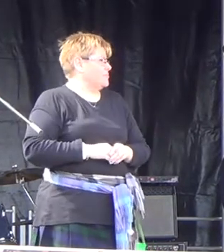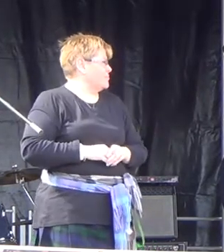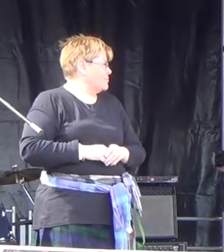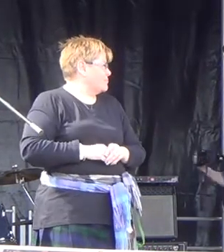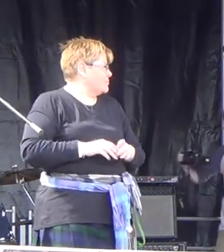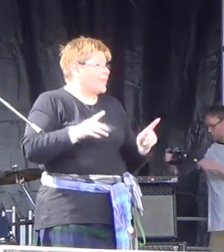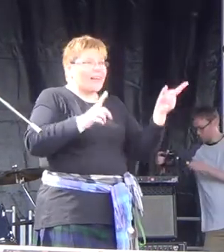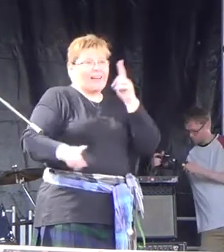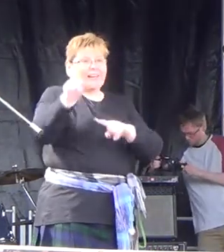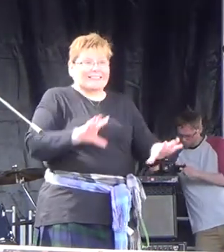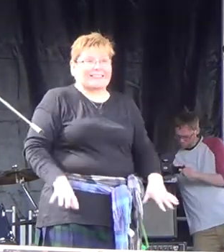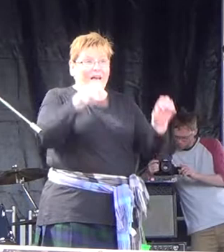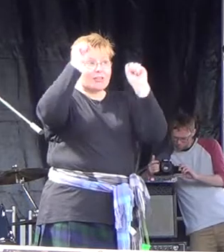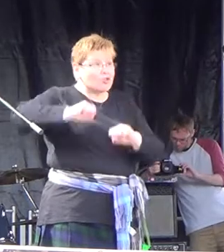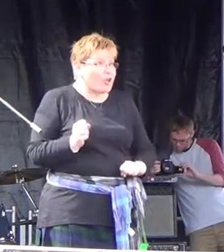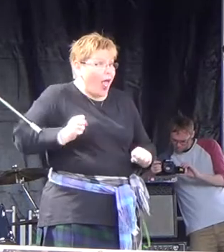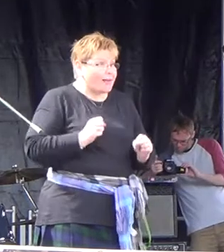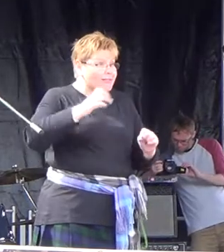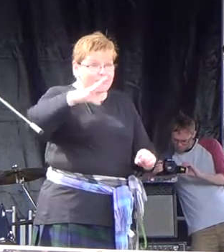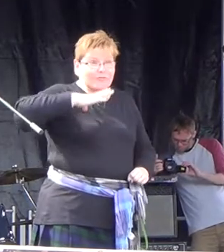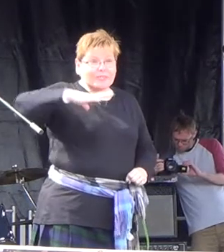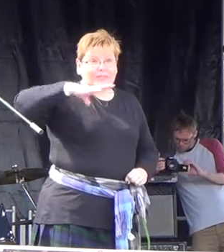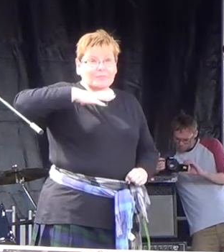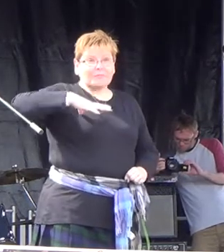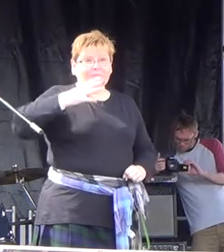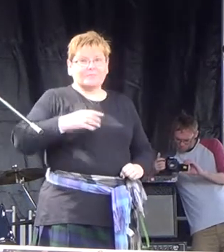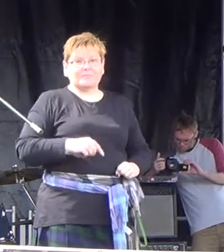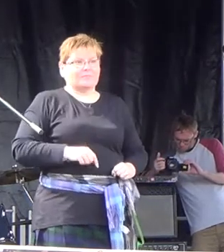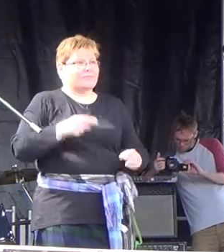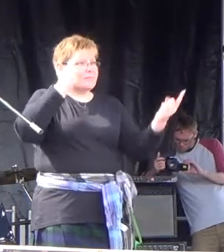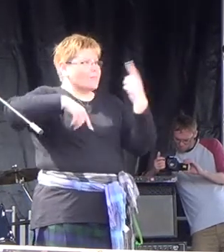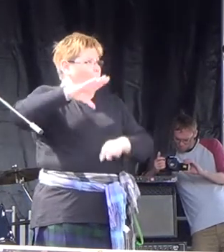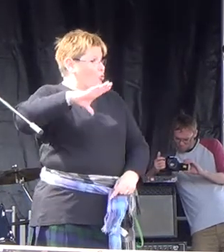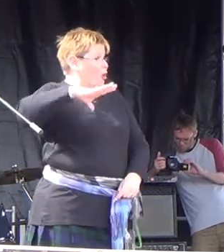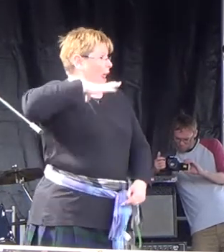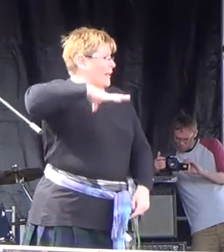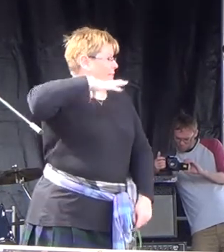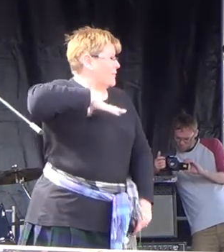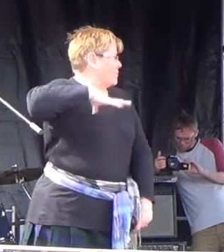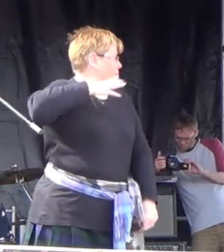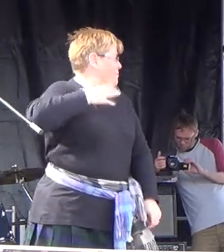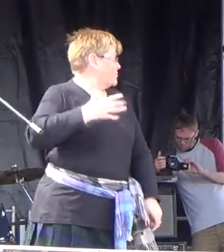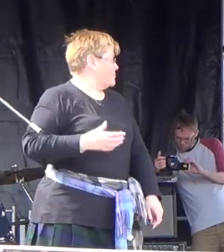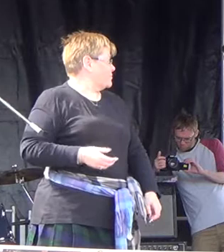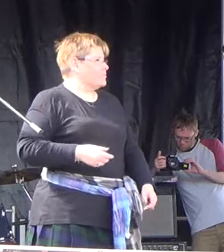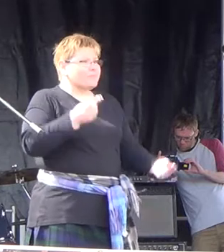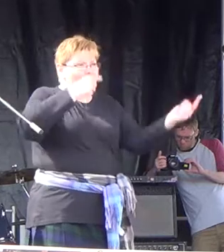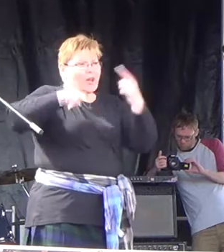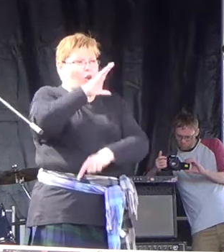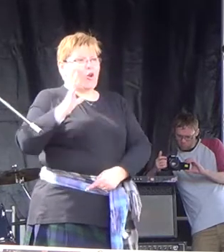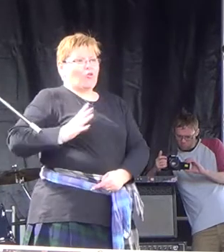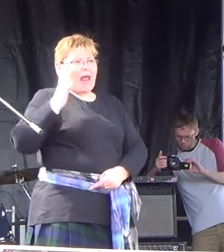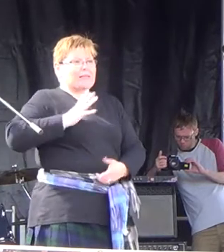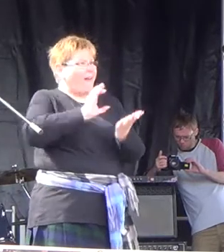Has it started in Scotland? Yes! Are we anti-austerity? Yes! And anti